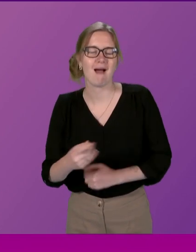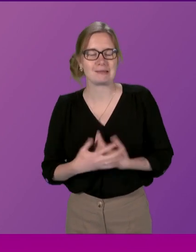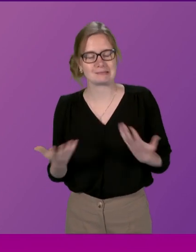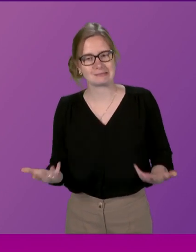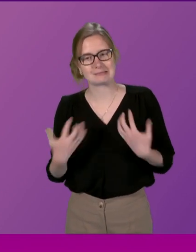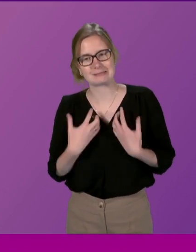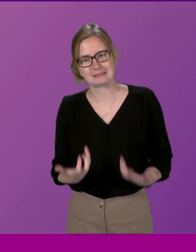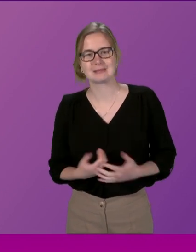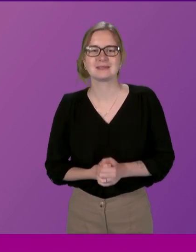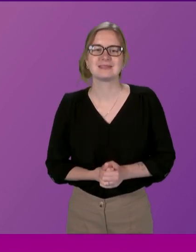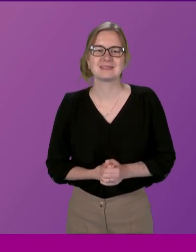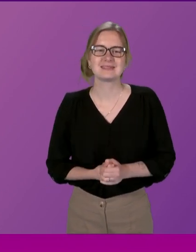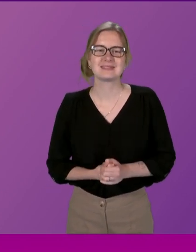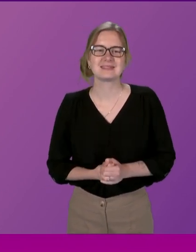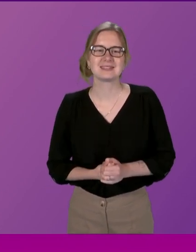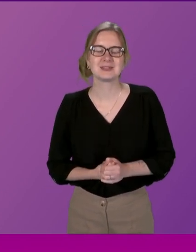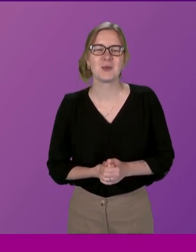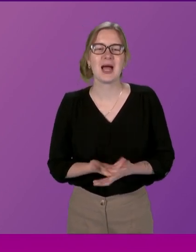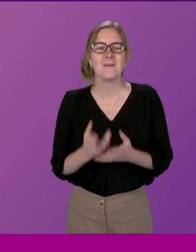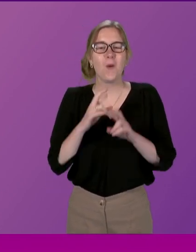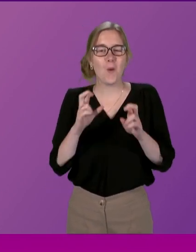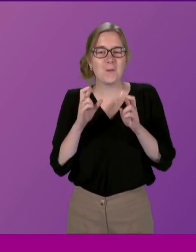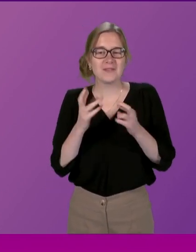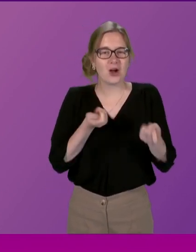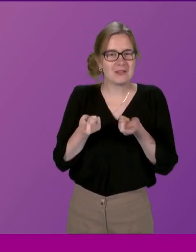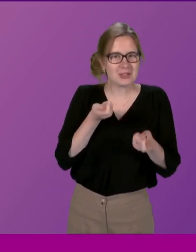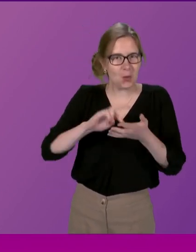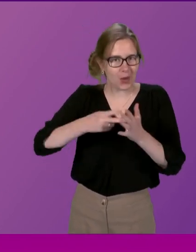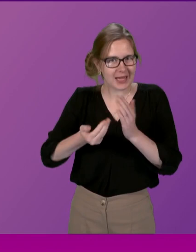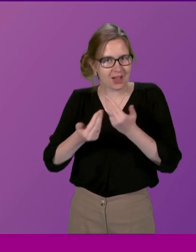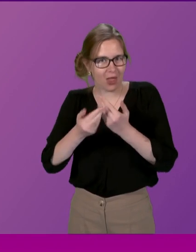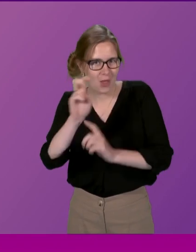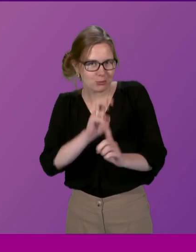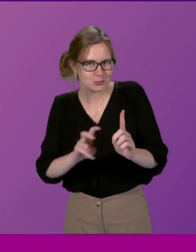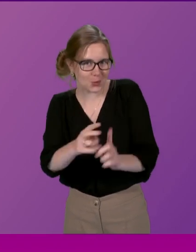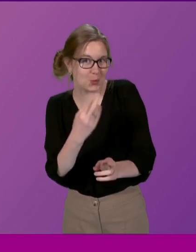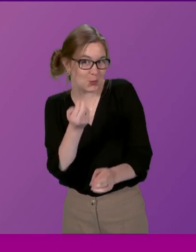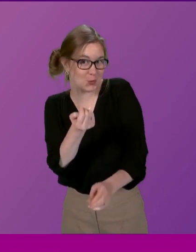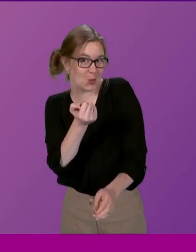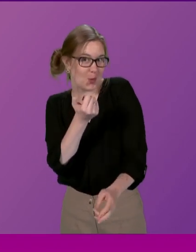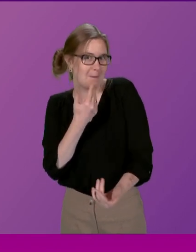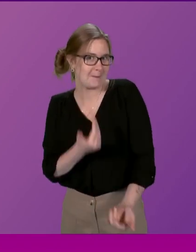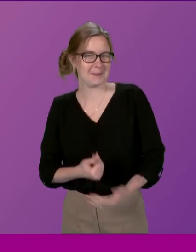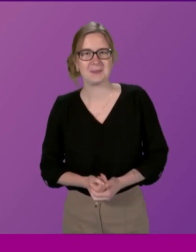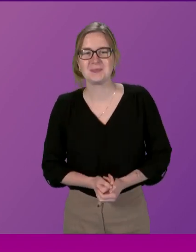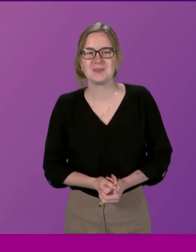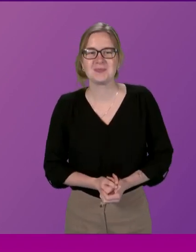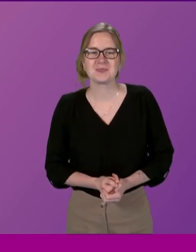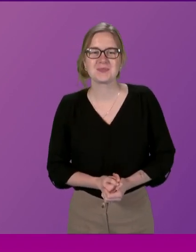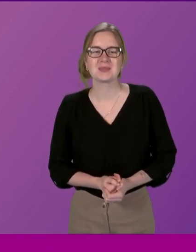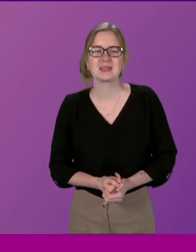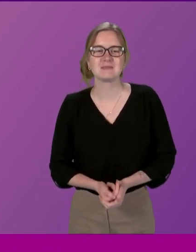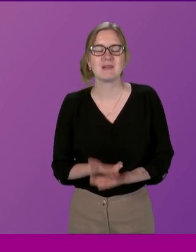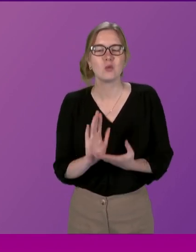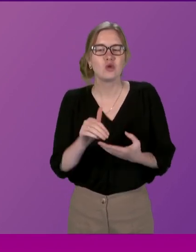I'm counting on our convener to organize another world tour hopefully soon although I was not